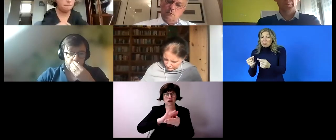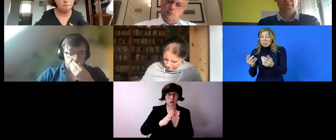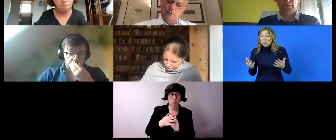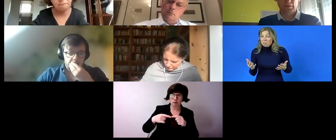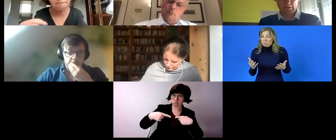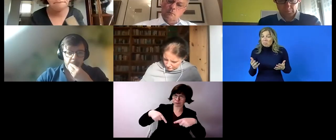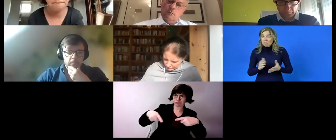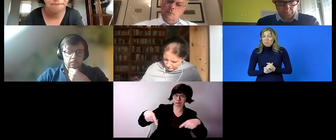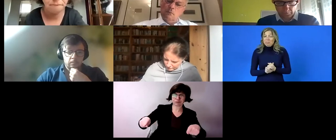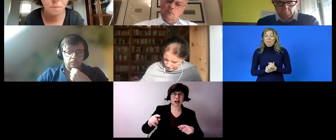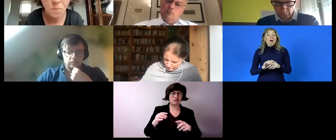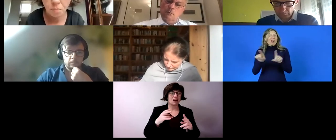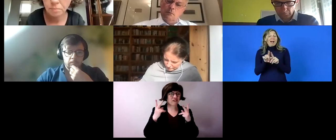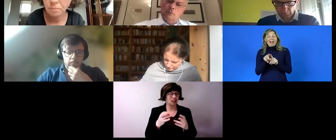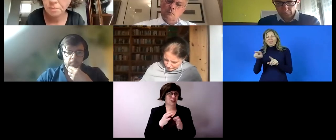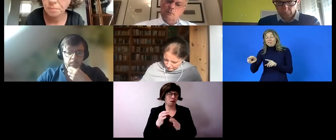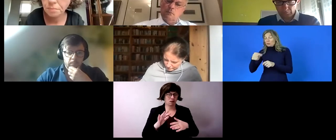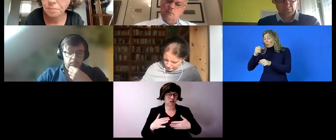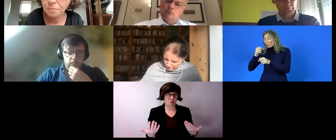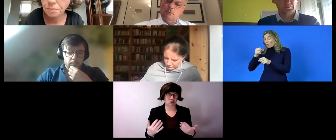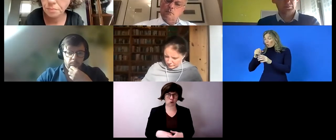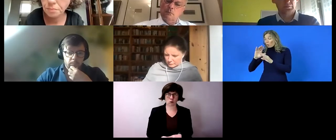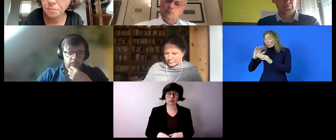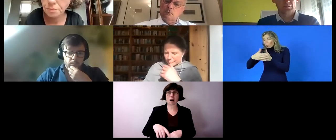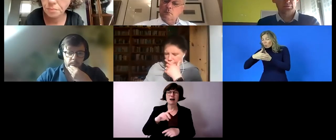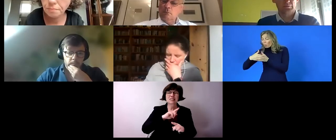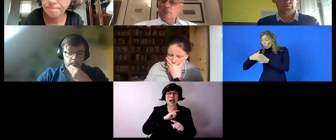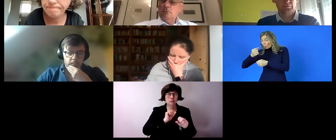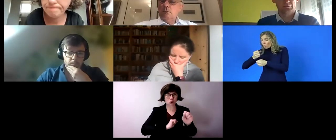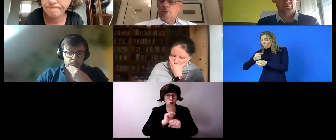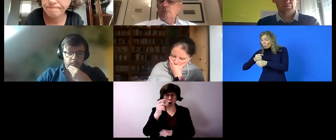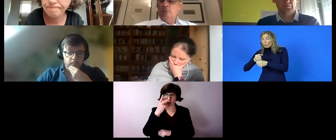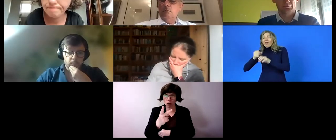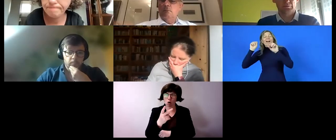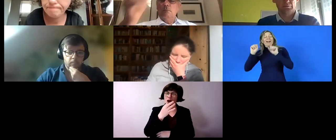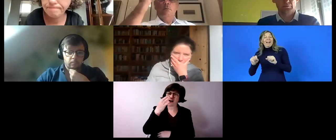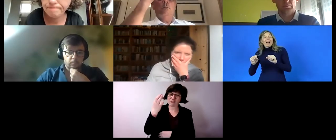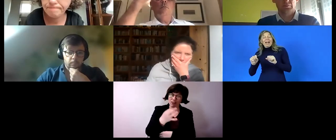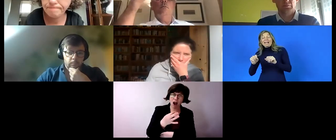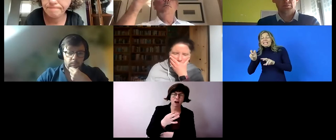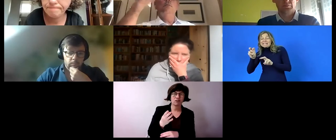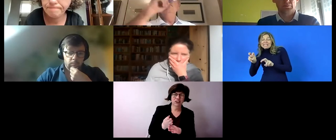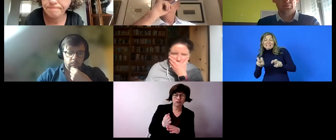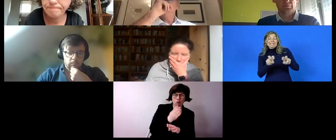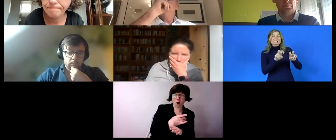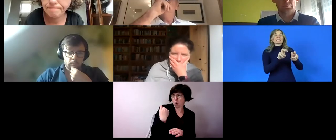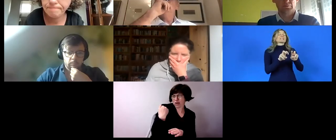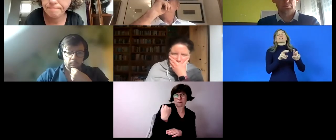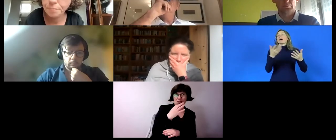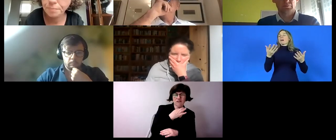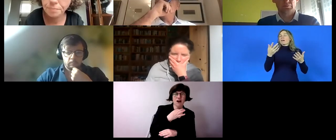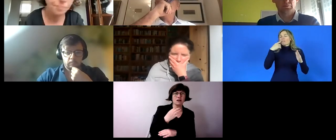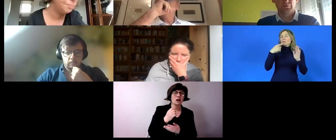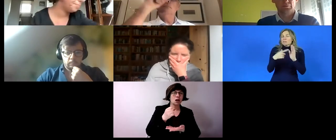is possible by offering internships for example placements and so on but i think um